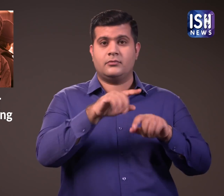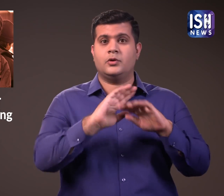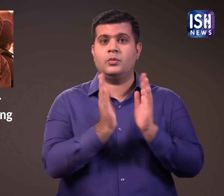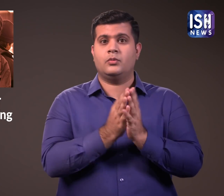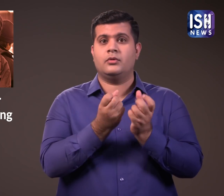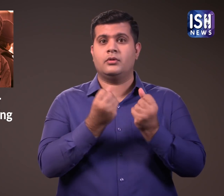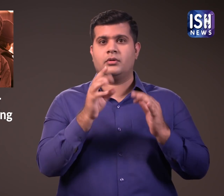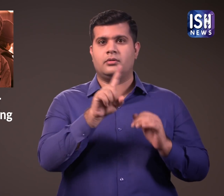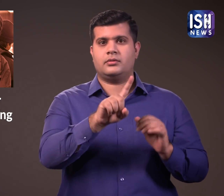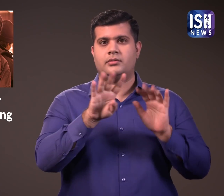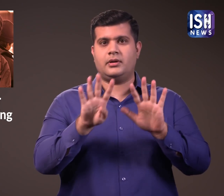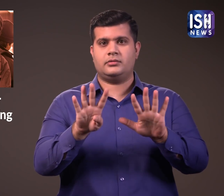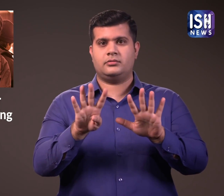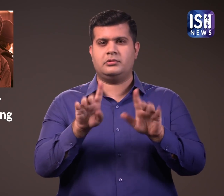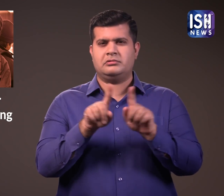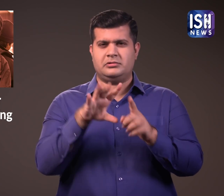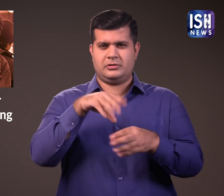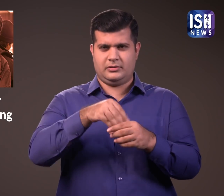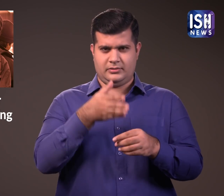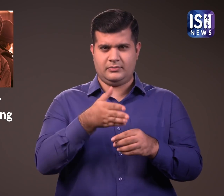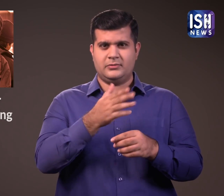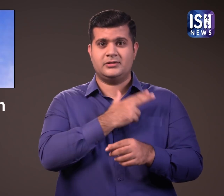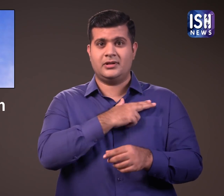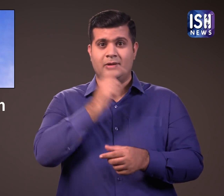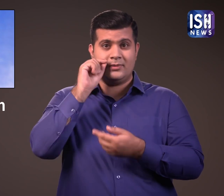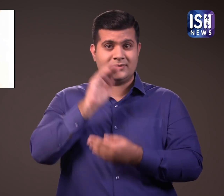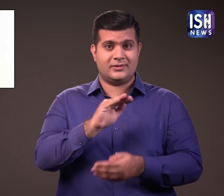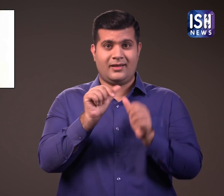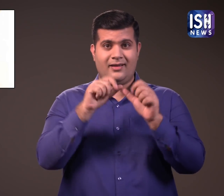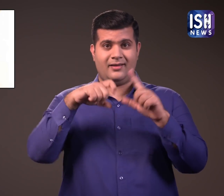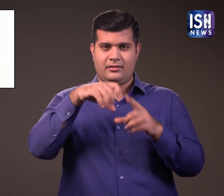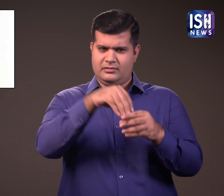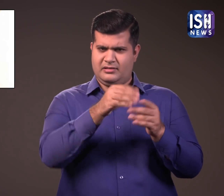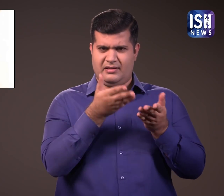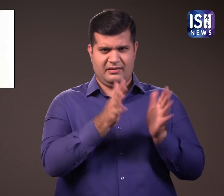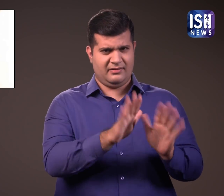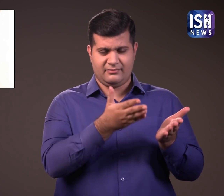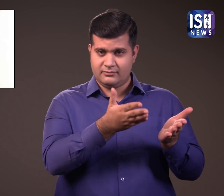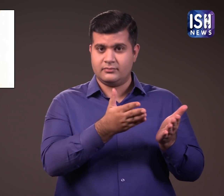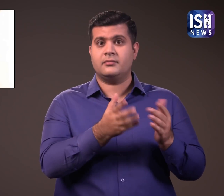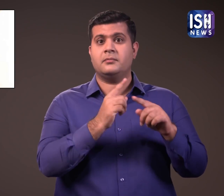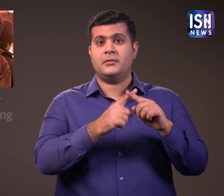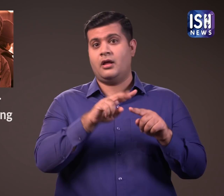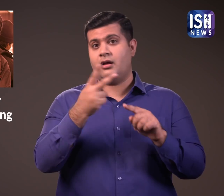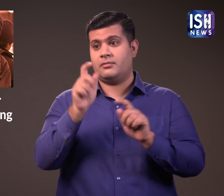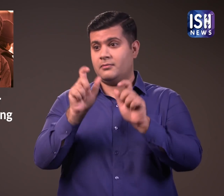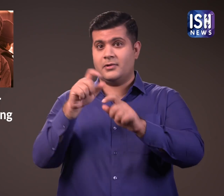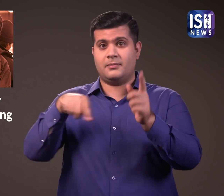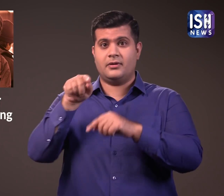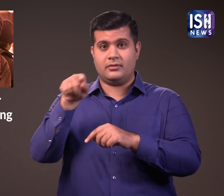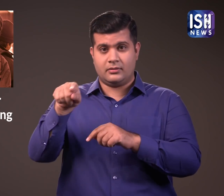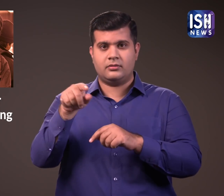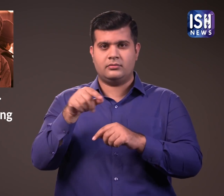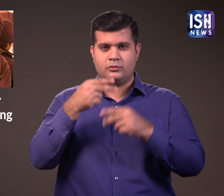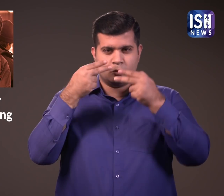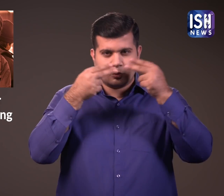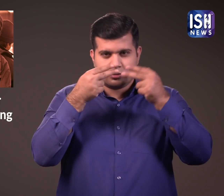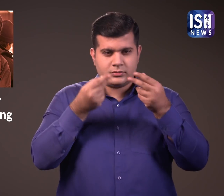In all, 19 individuals were arrested including Shah Rukh Khan's son Aryan Khan and a Nigerian drug peddler.